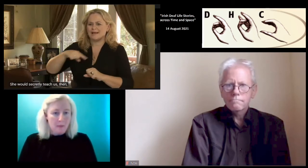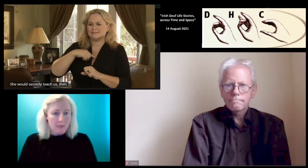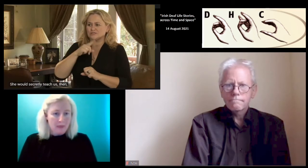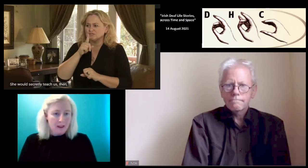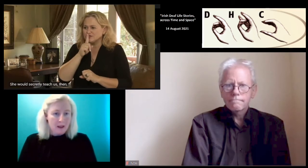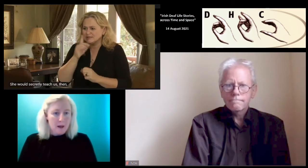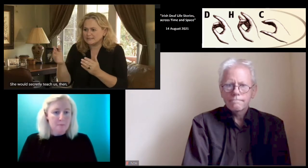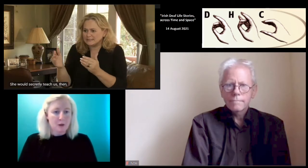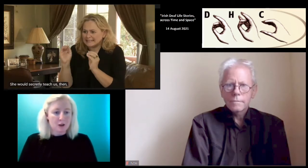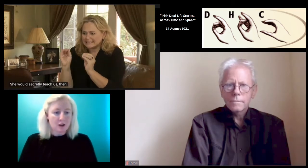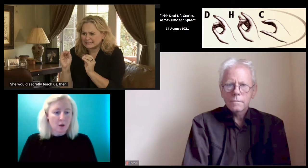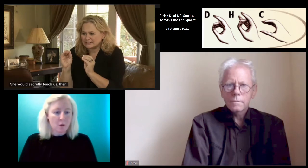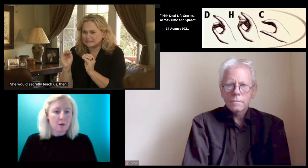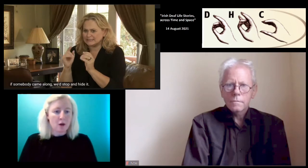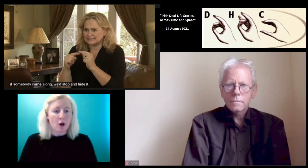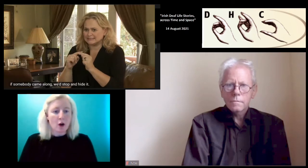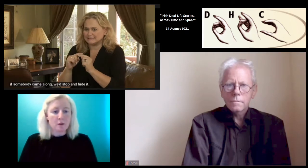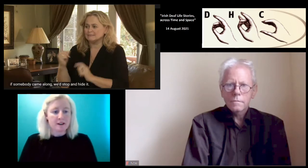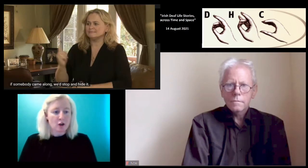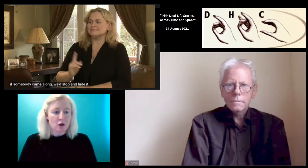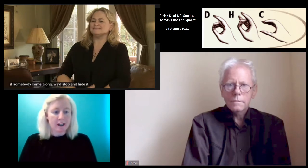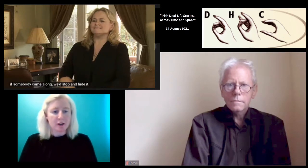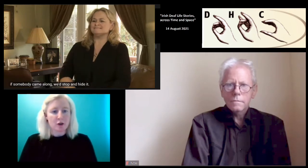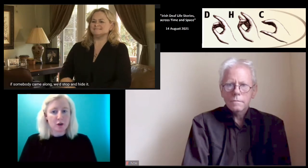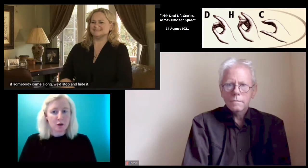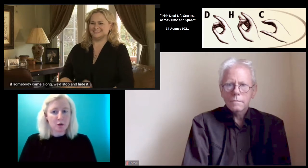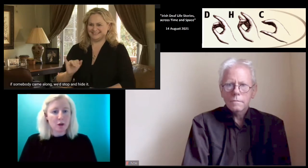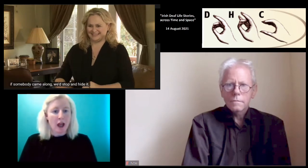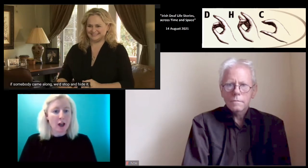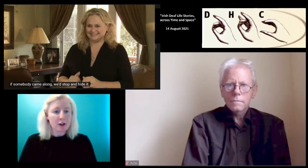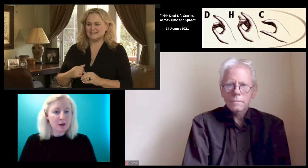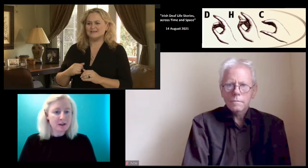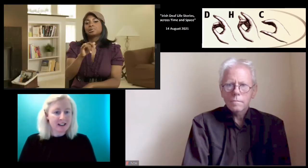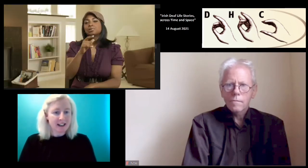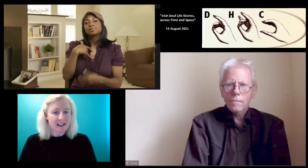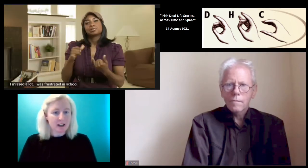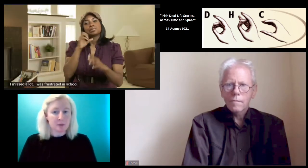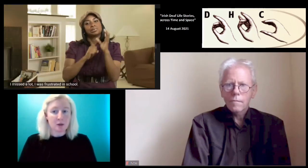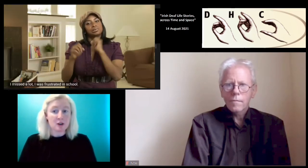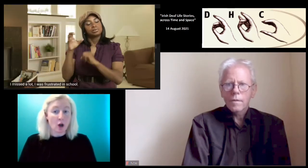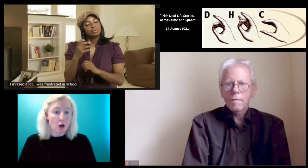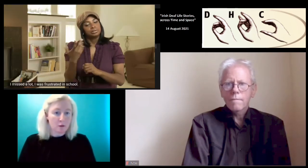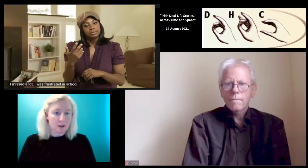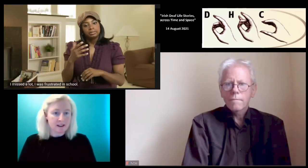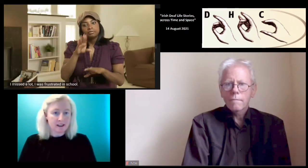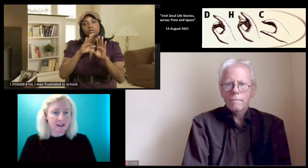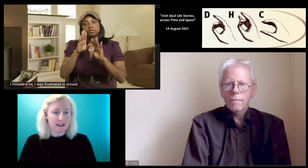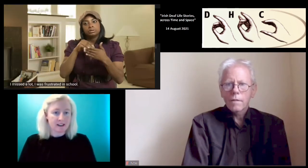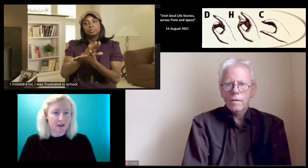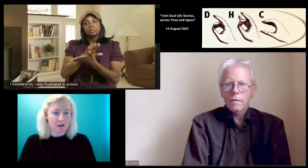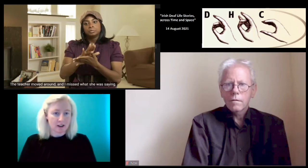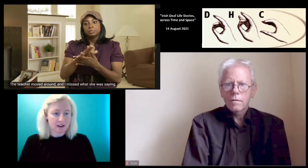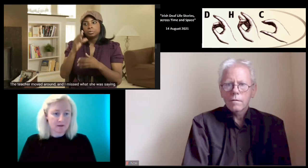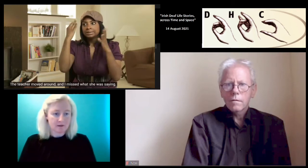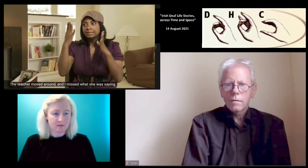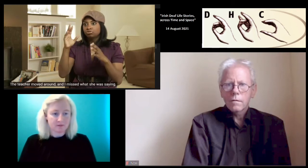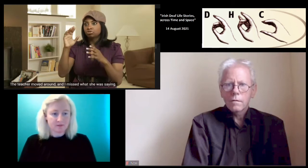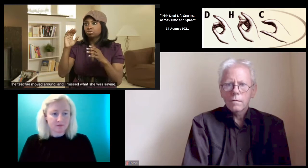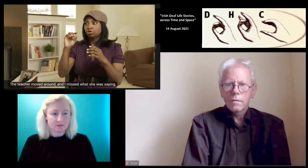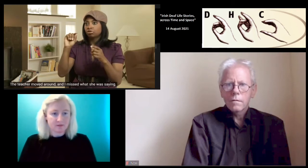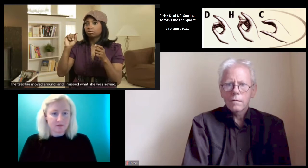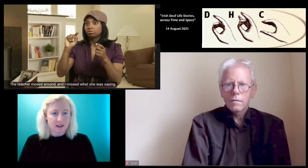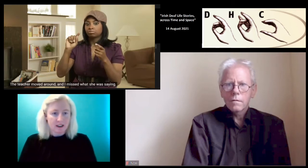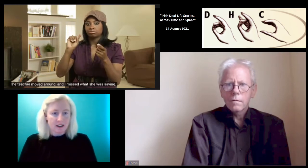but we were always trying to learn new signs, but it was always in secret.